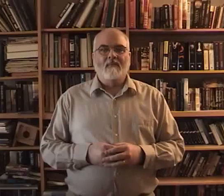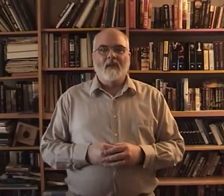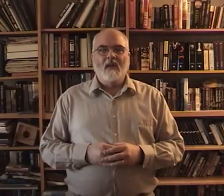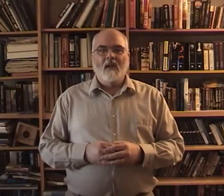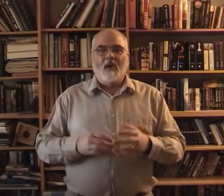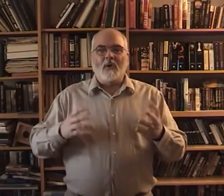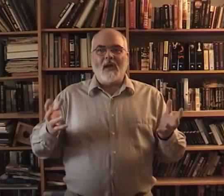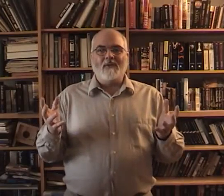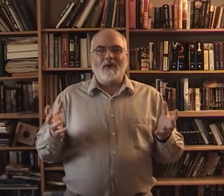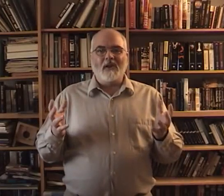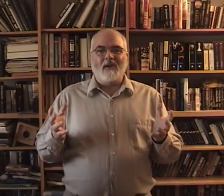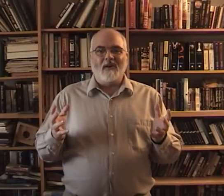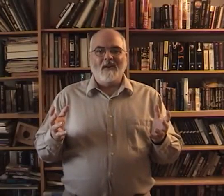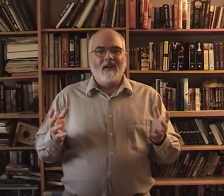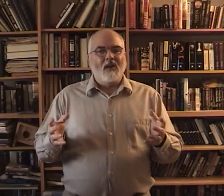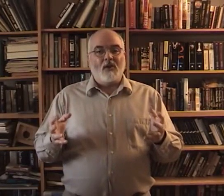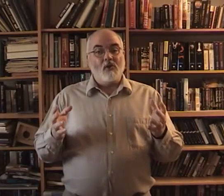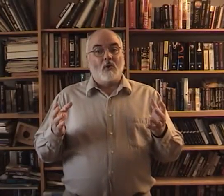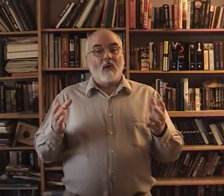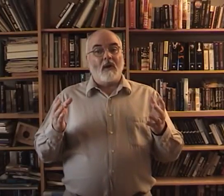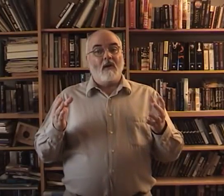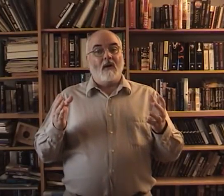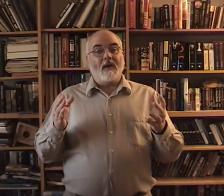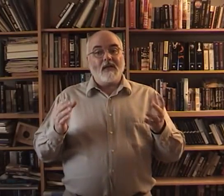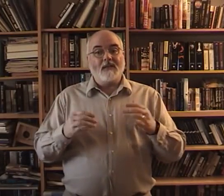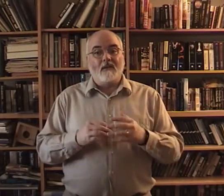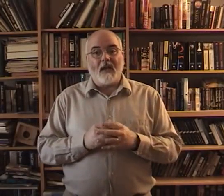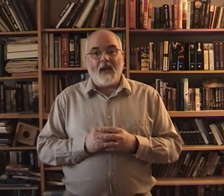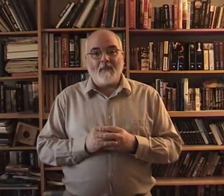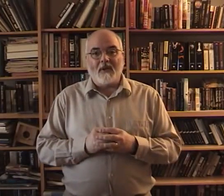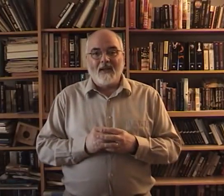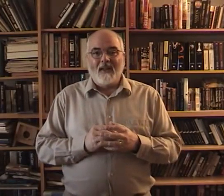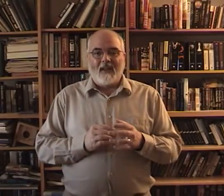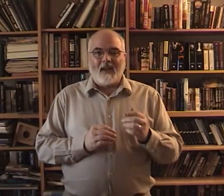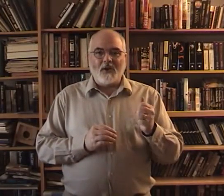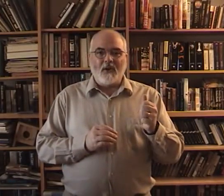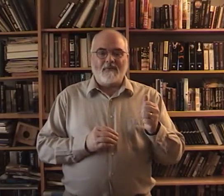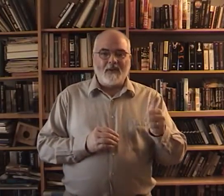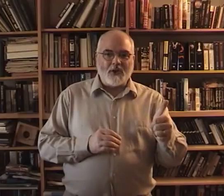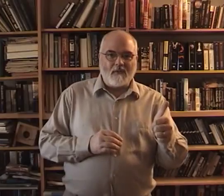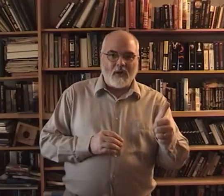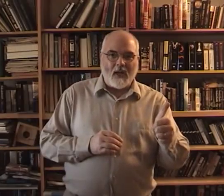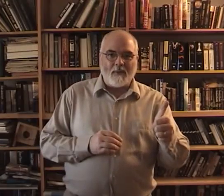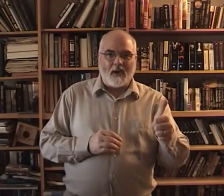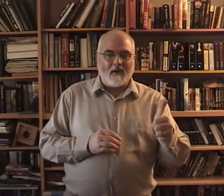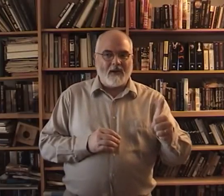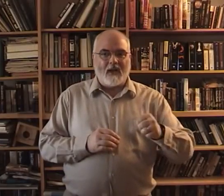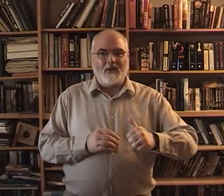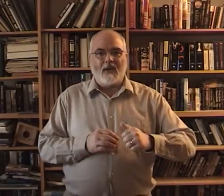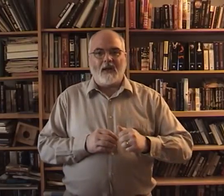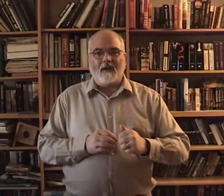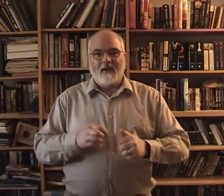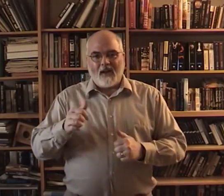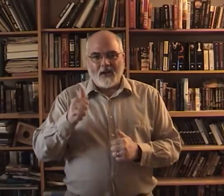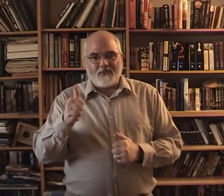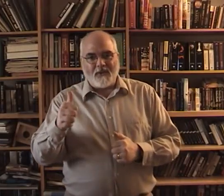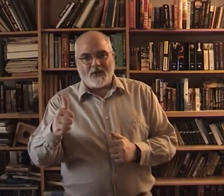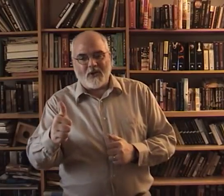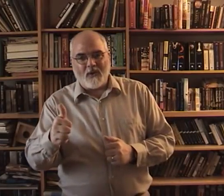okay if you're here you're working on he still came and you have finished the vocabulary and you got good at it and you finish going